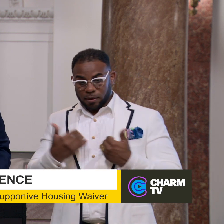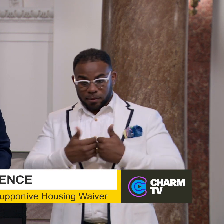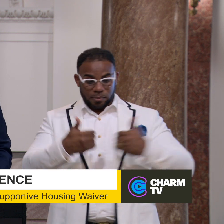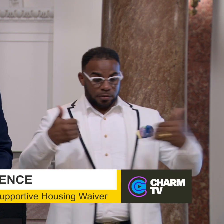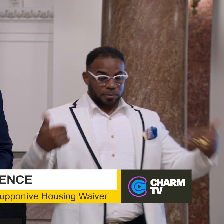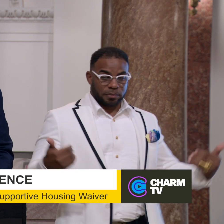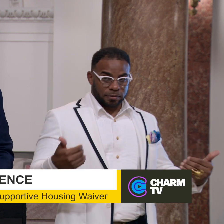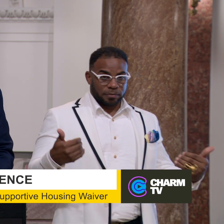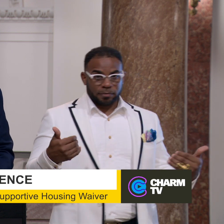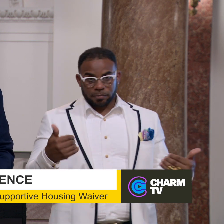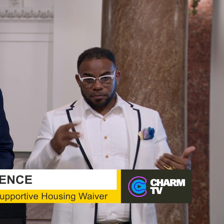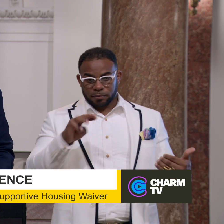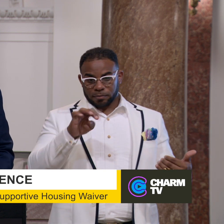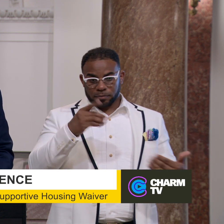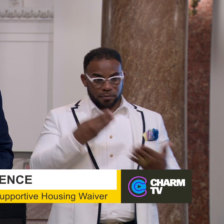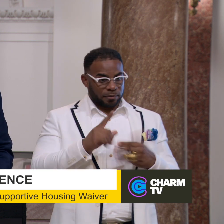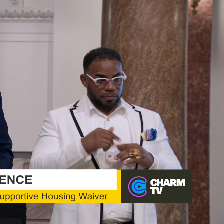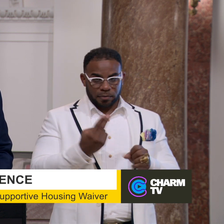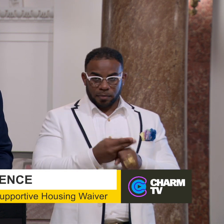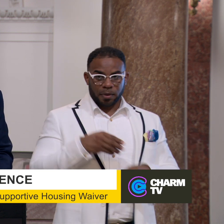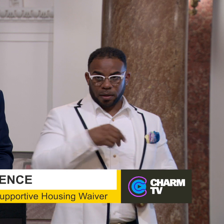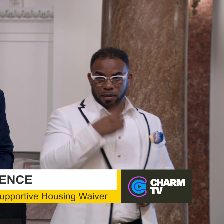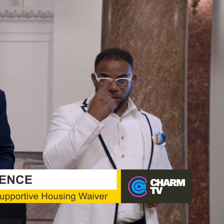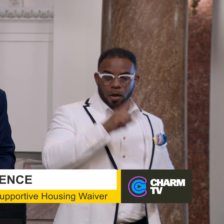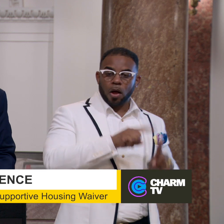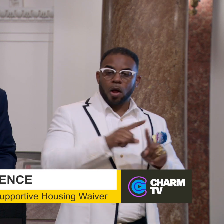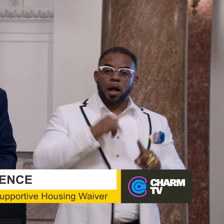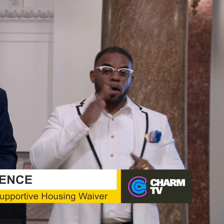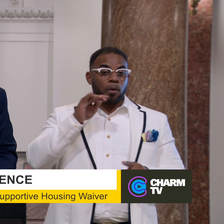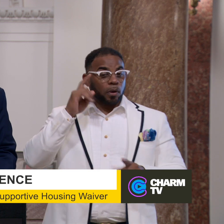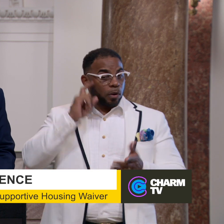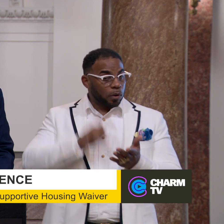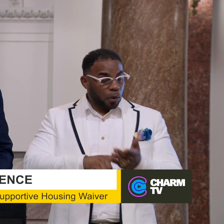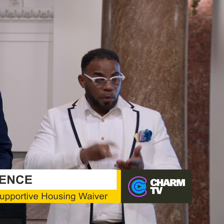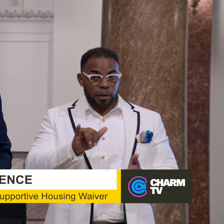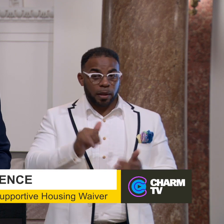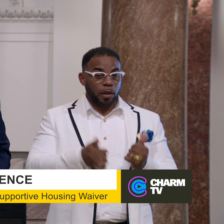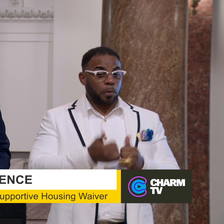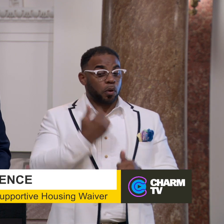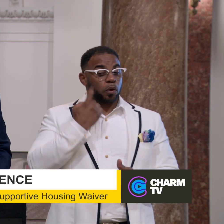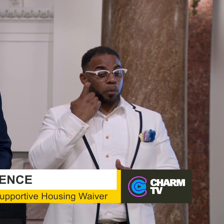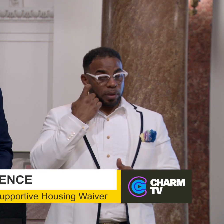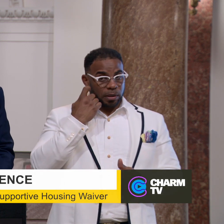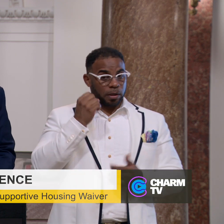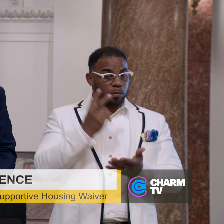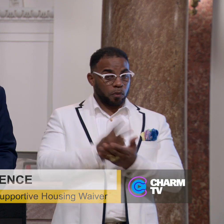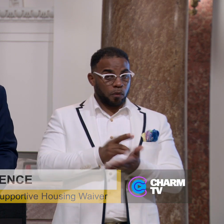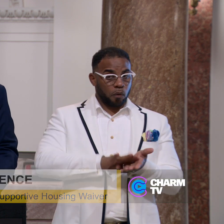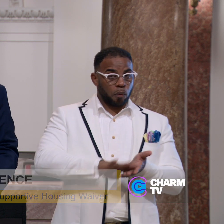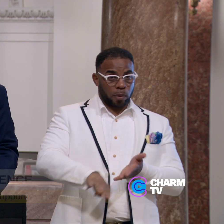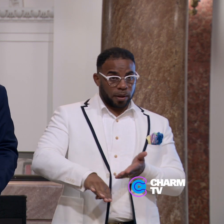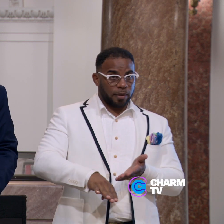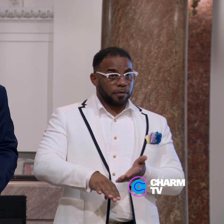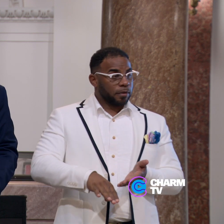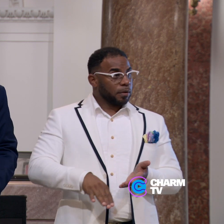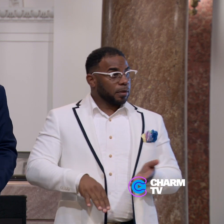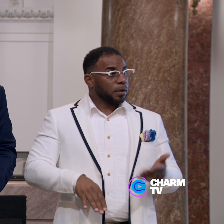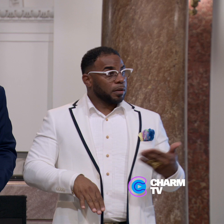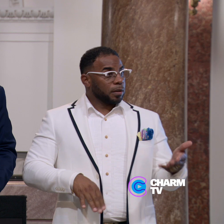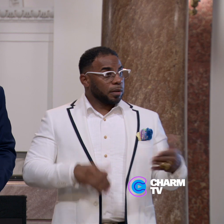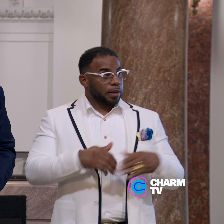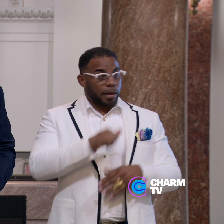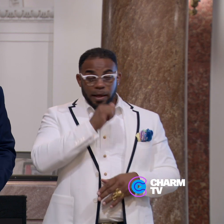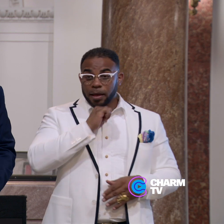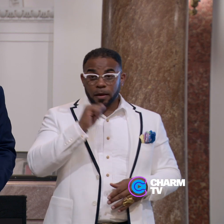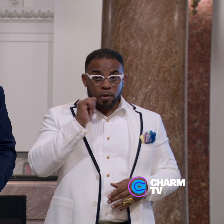and Medicaid dollars cannot be used to pay for it. Although I will note that the most recently approved waiver in